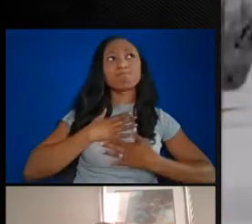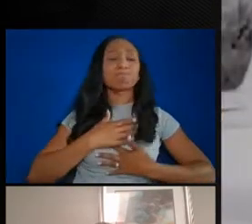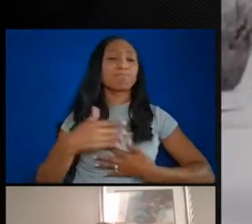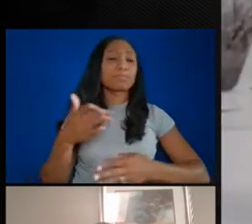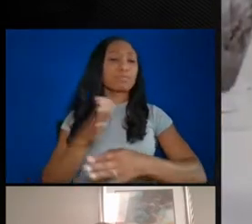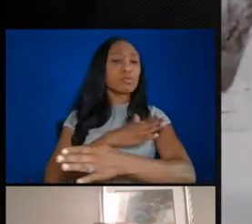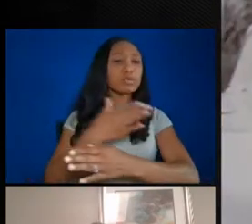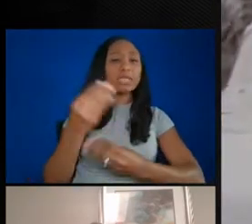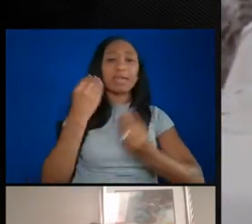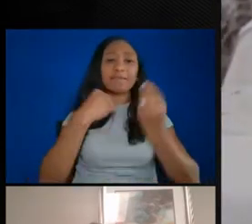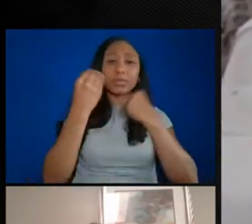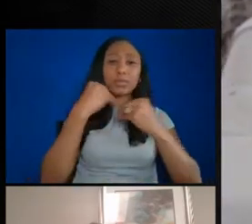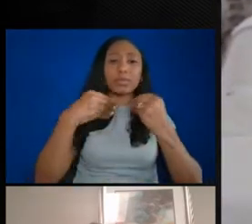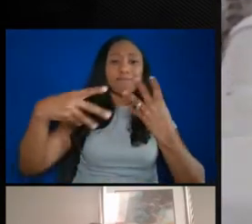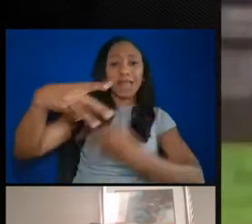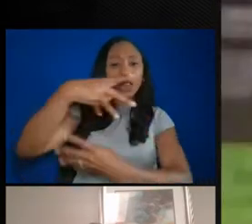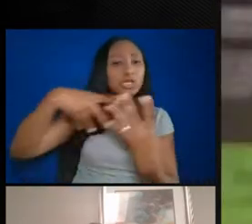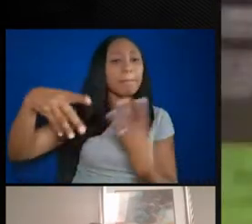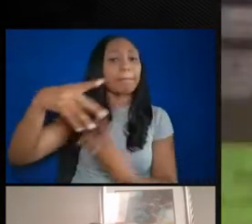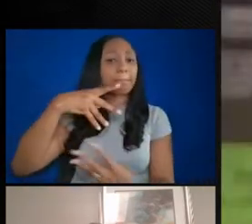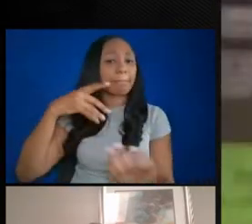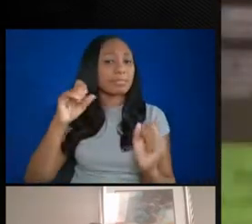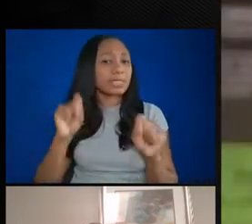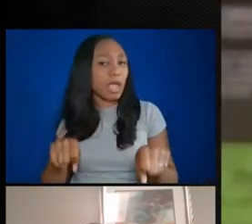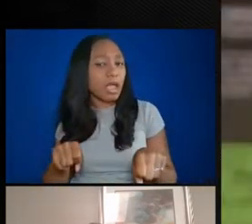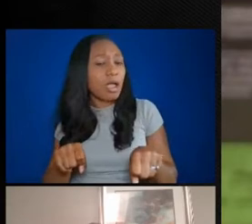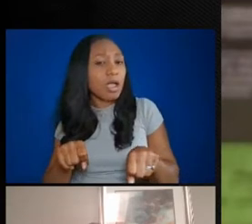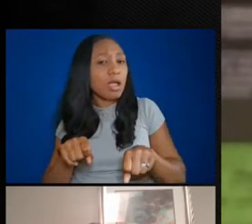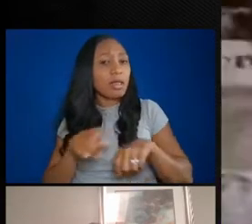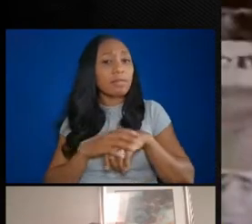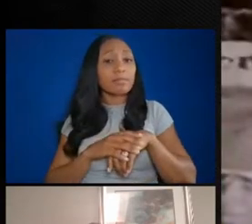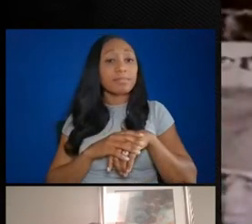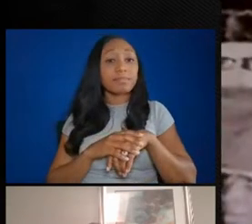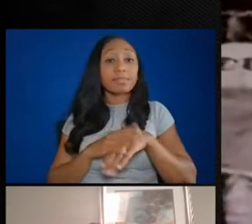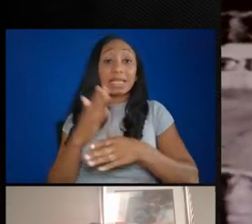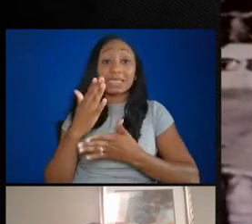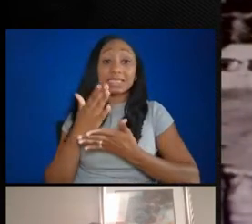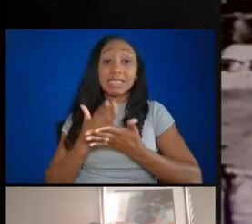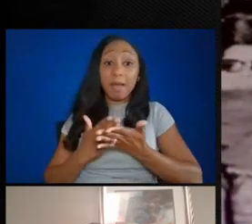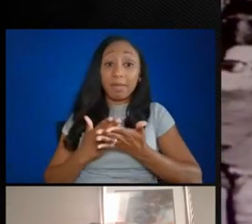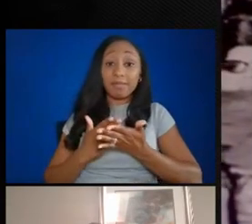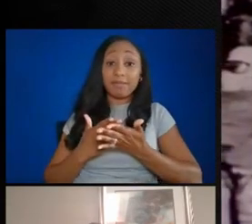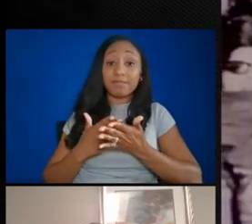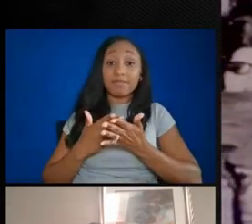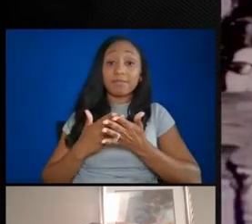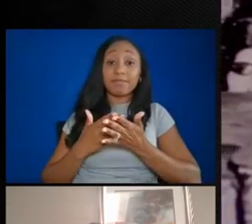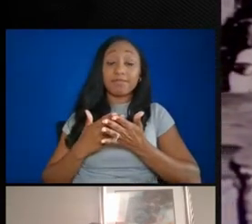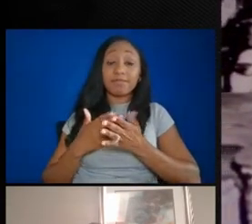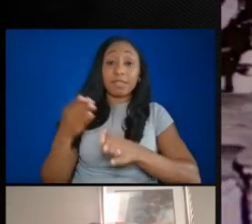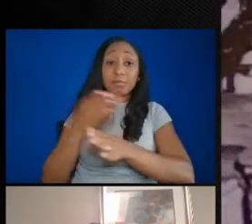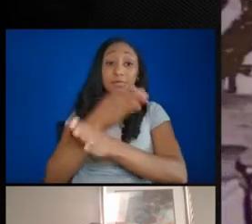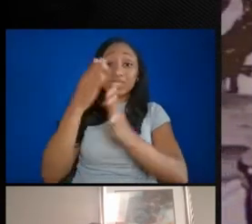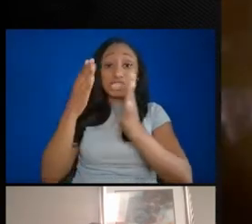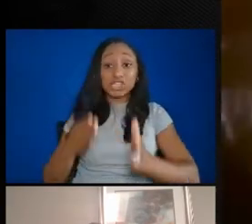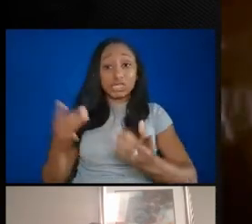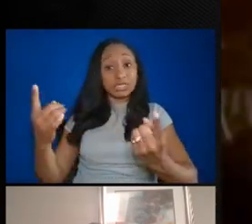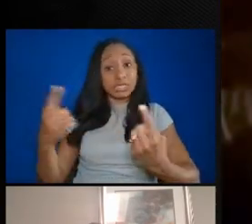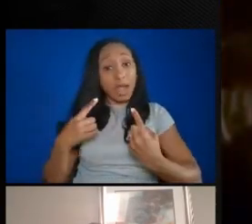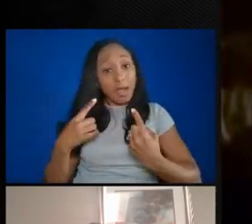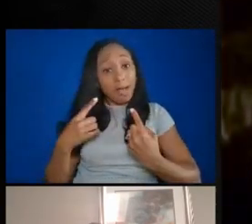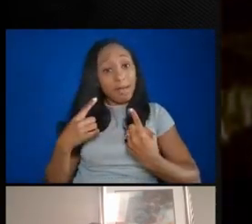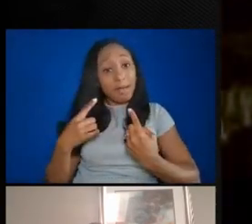food, enjoy the fellowship. Some of the entertainers that came to Cars Beach at that time were like Count Basie,